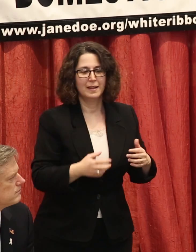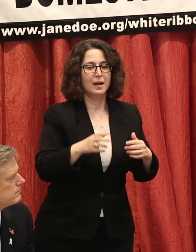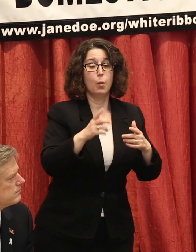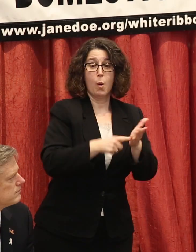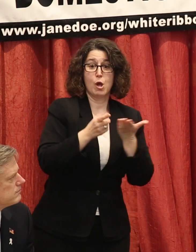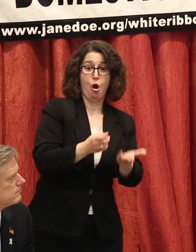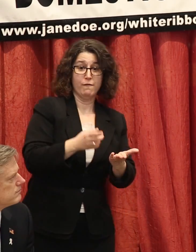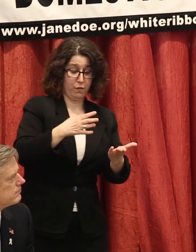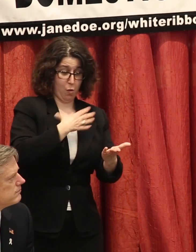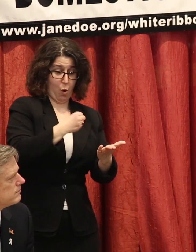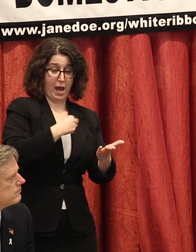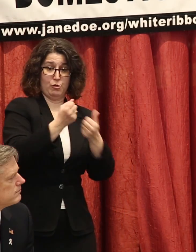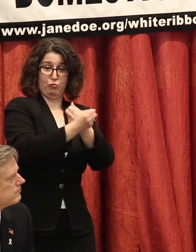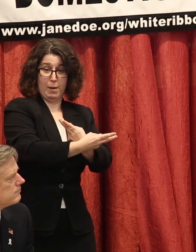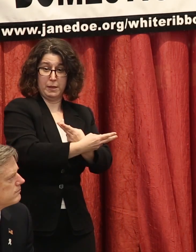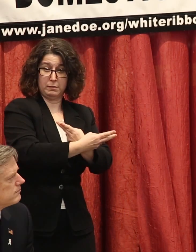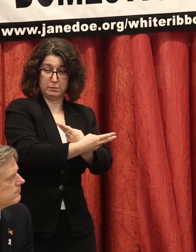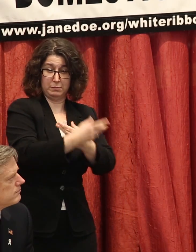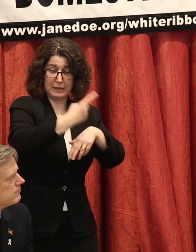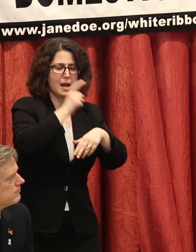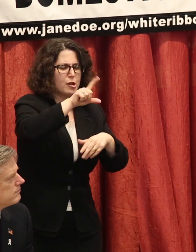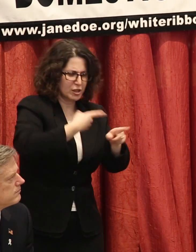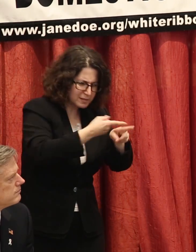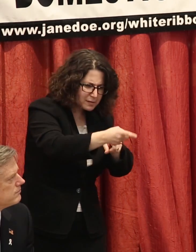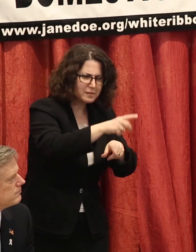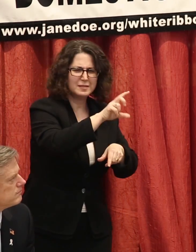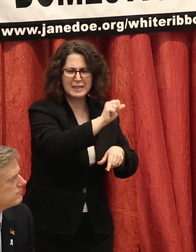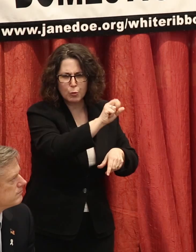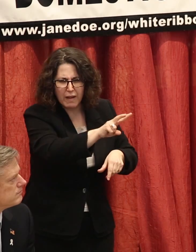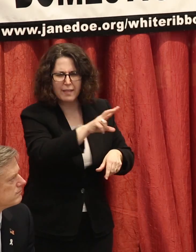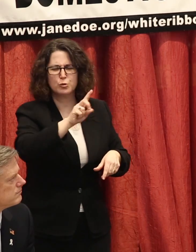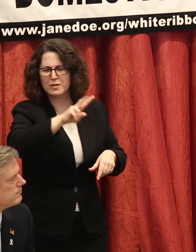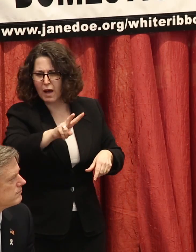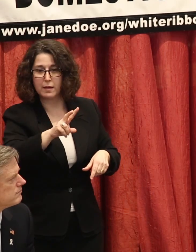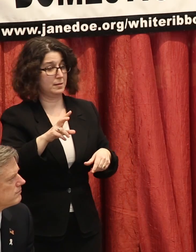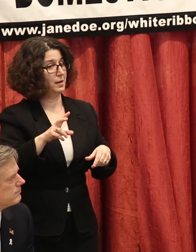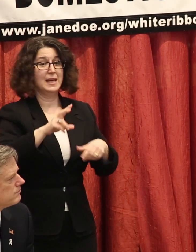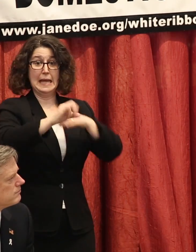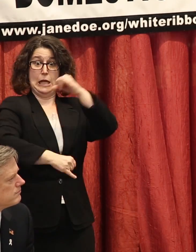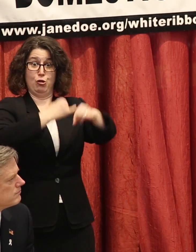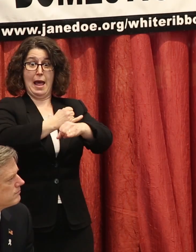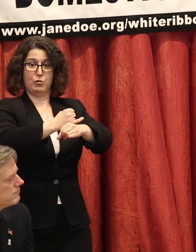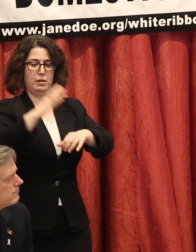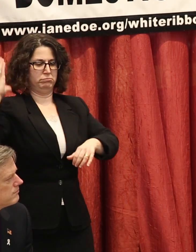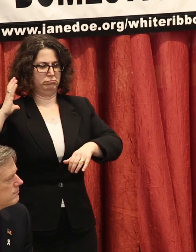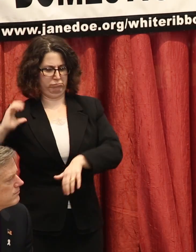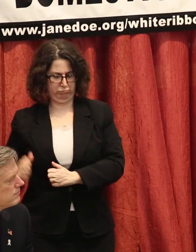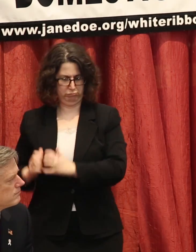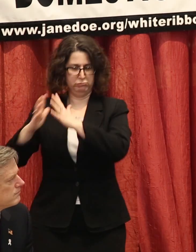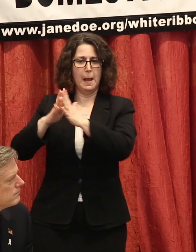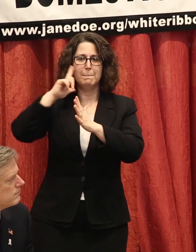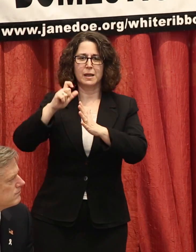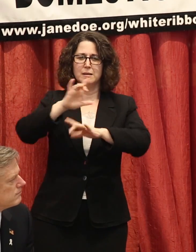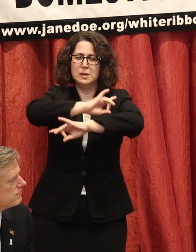not really specifically about domestic or sexual violence. The White Ribbon Campaign internationally was founded on a mass murder